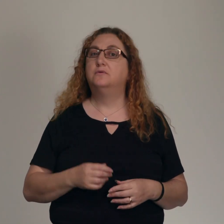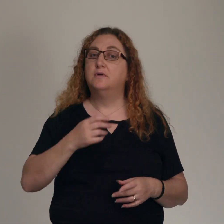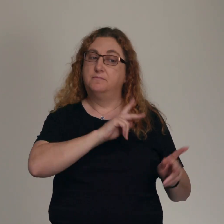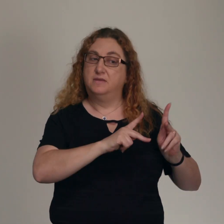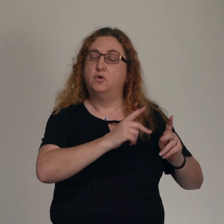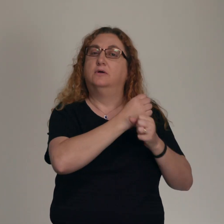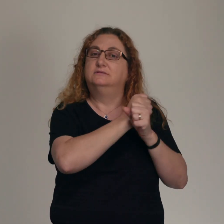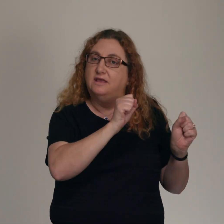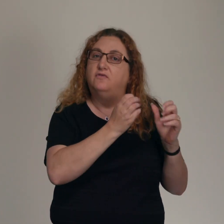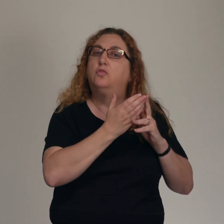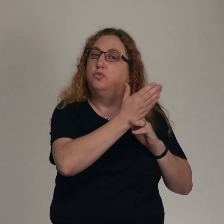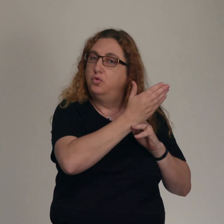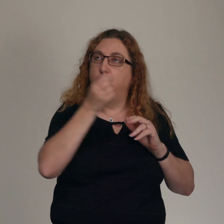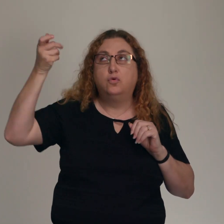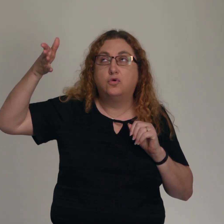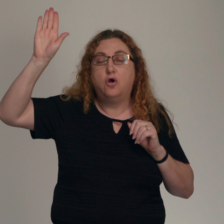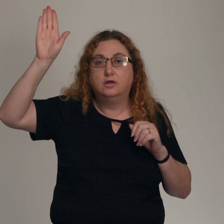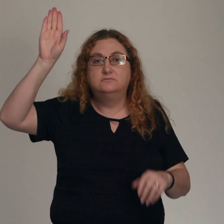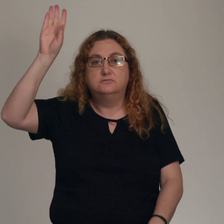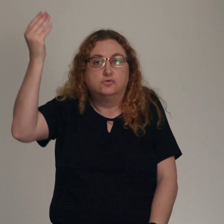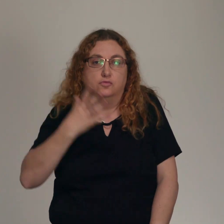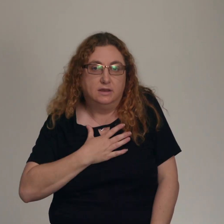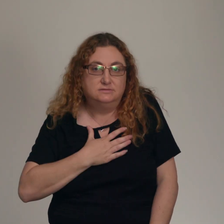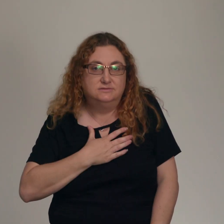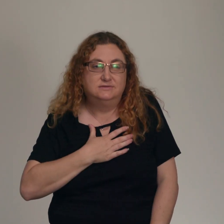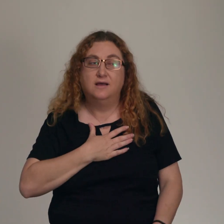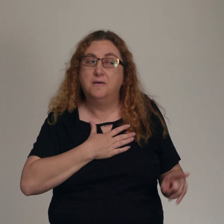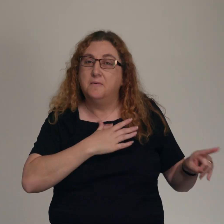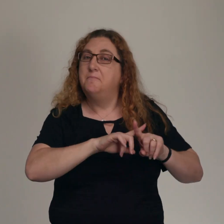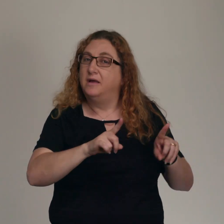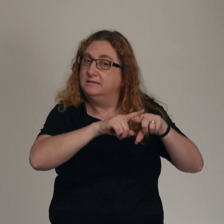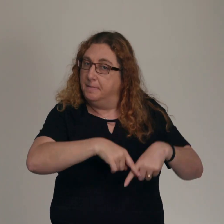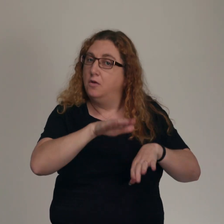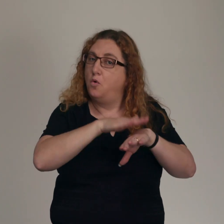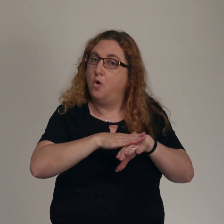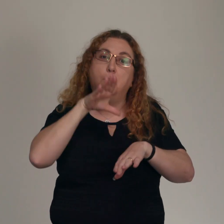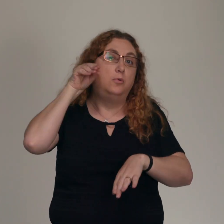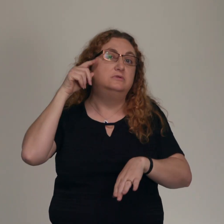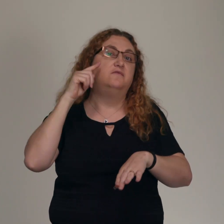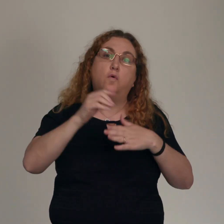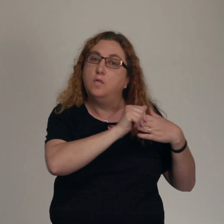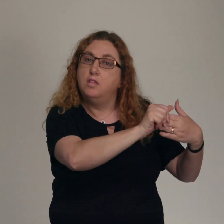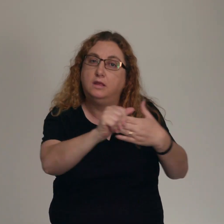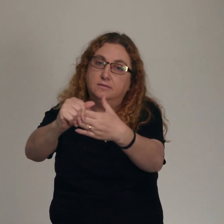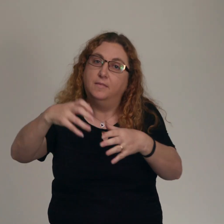faith in their rescuer, Moses, to lead them out of their slavery in Egypt. And he brings them out